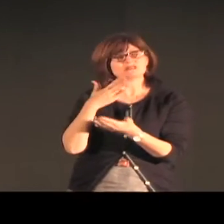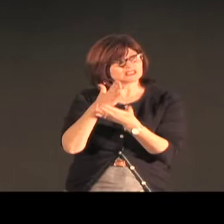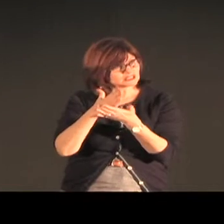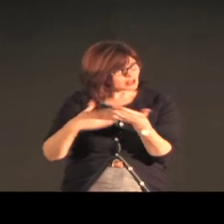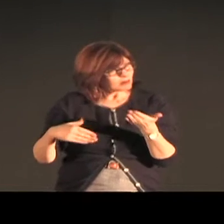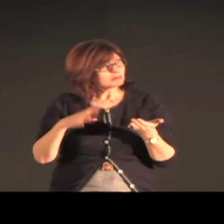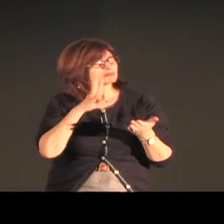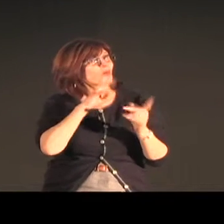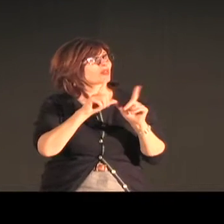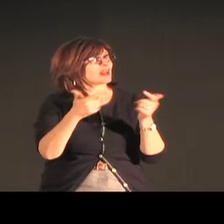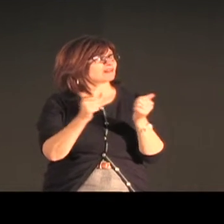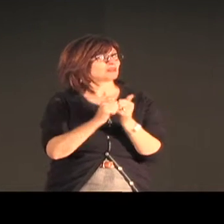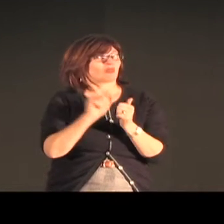used languages in the world.